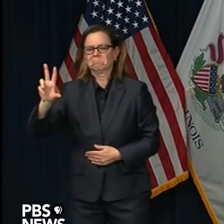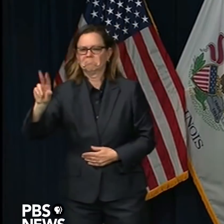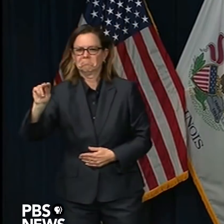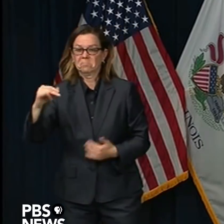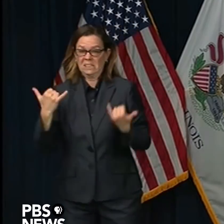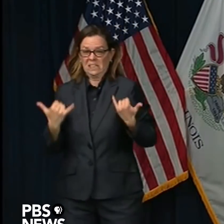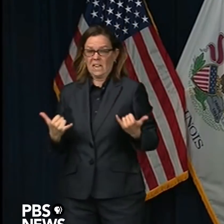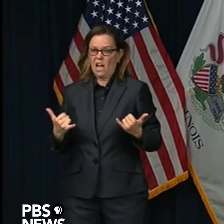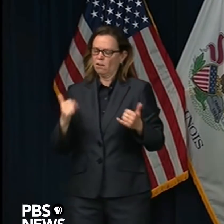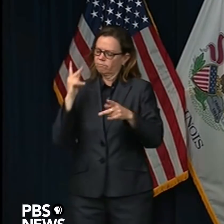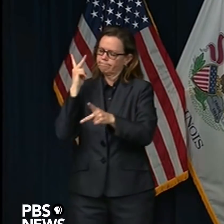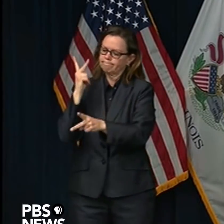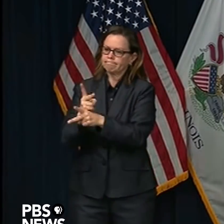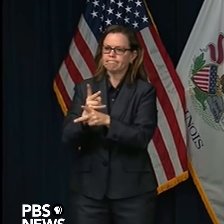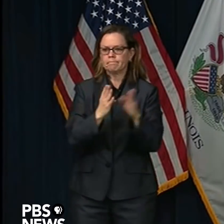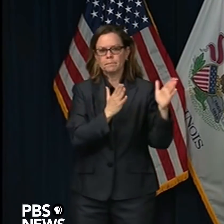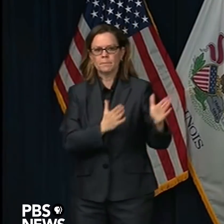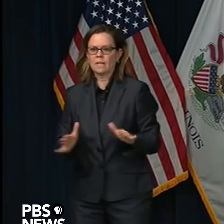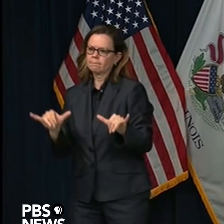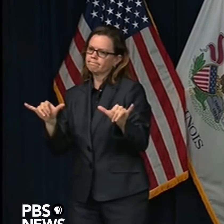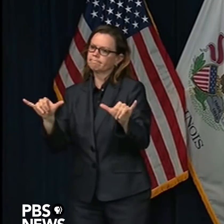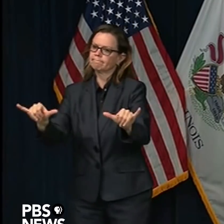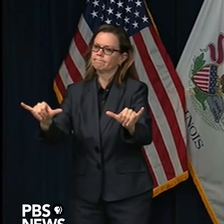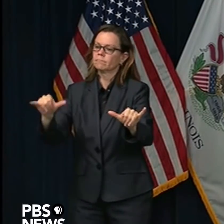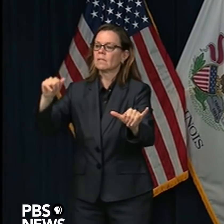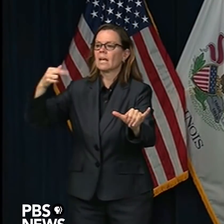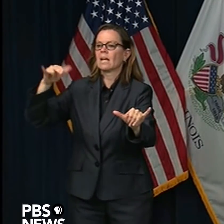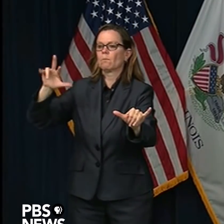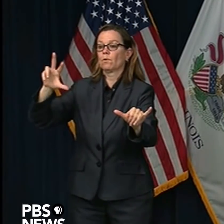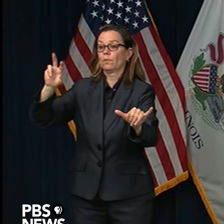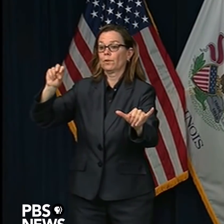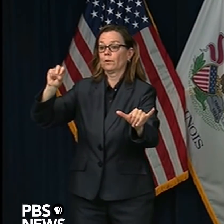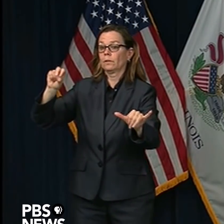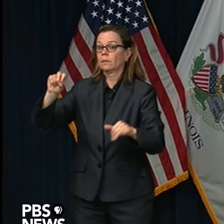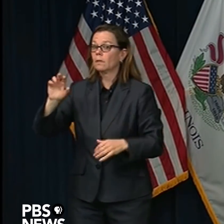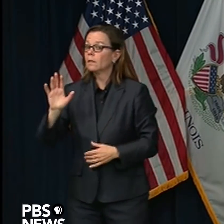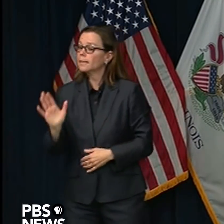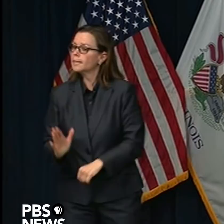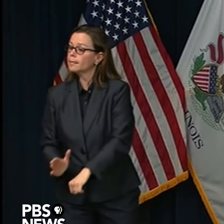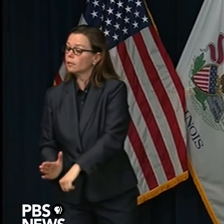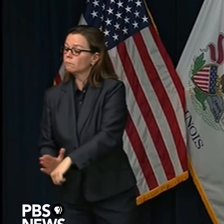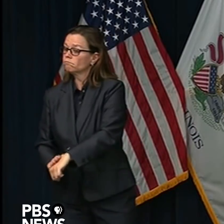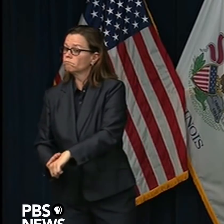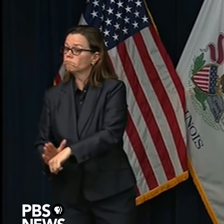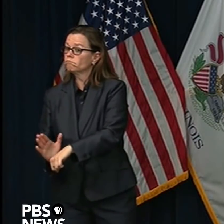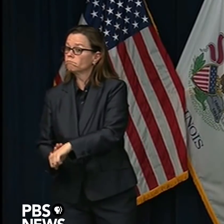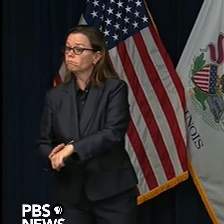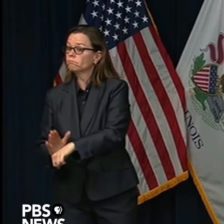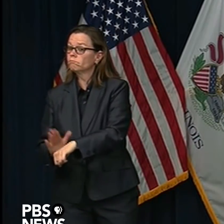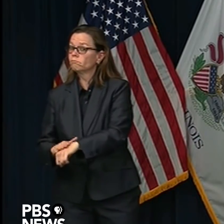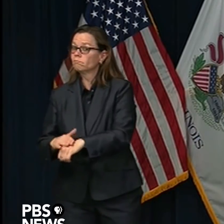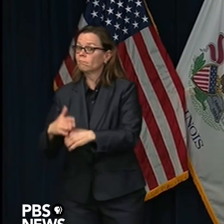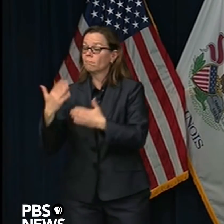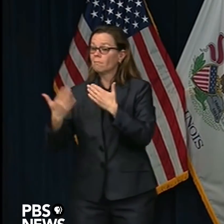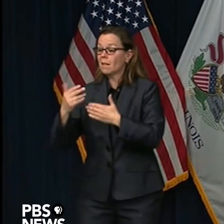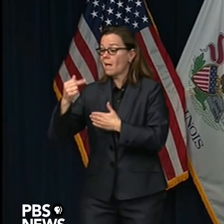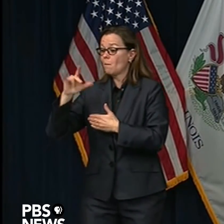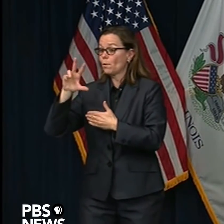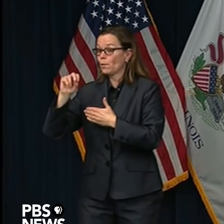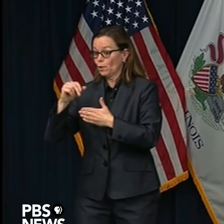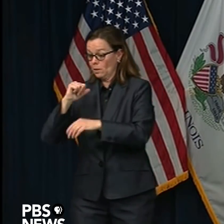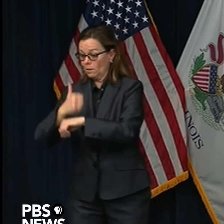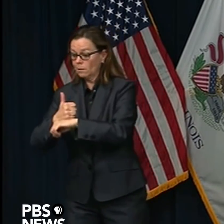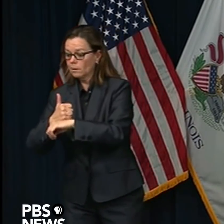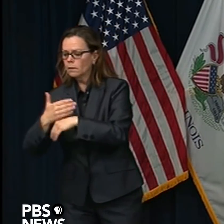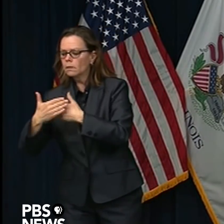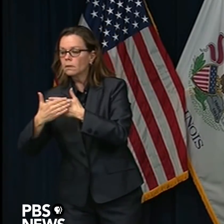thinking about what are the restrictions or rules that we need to set going forward after April 30th because it